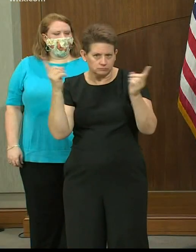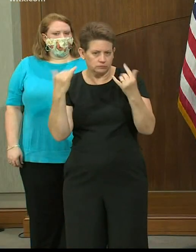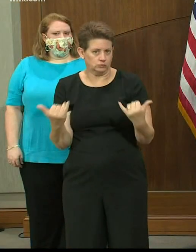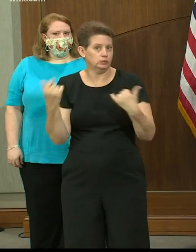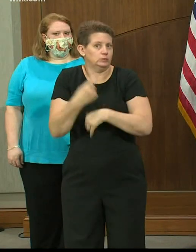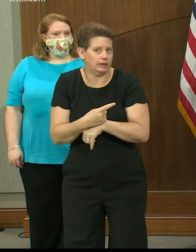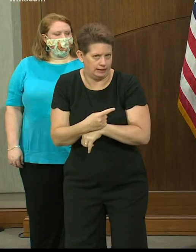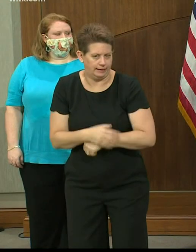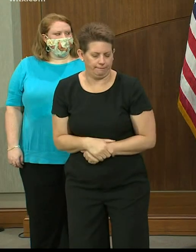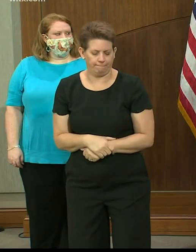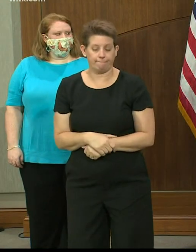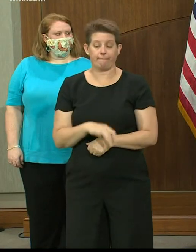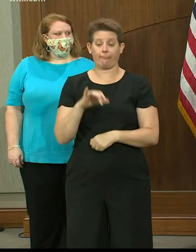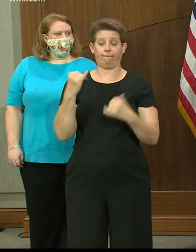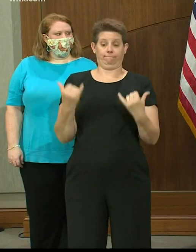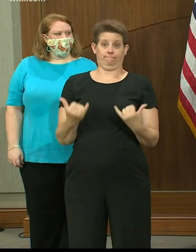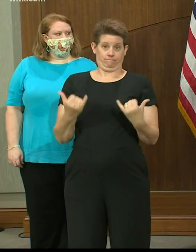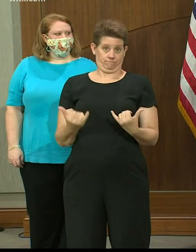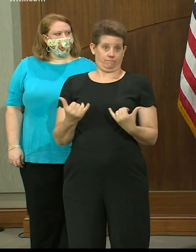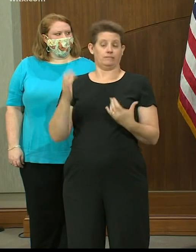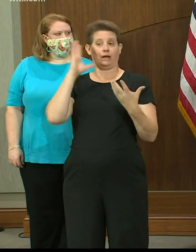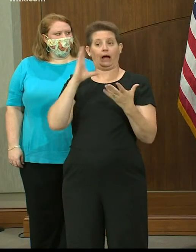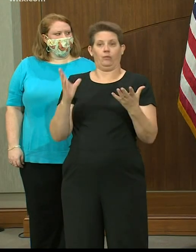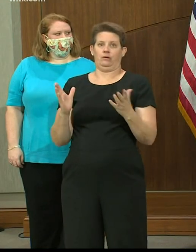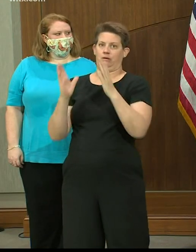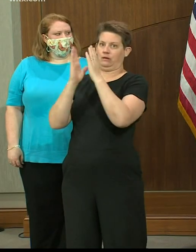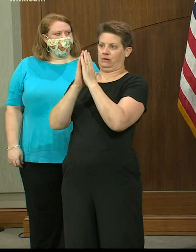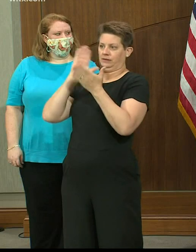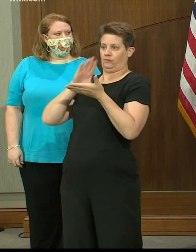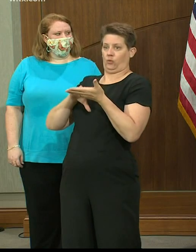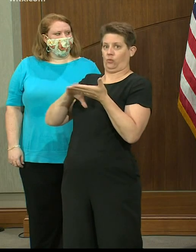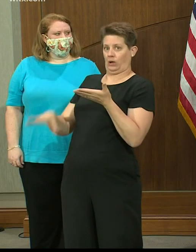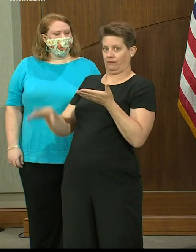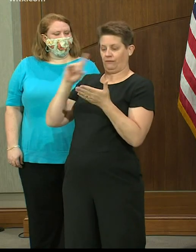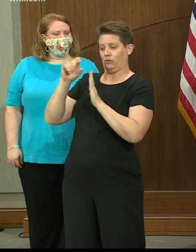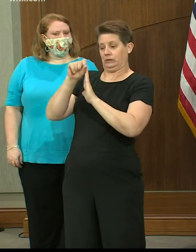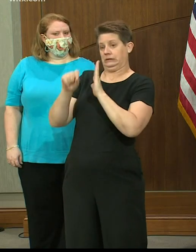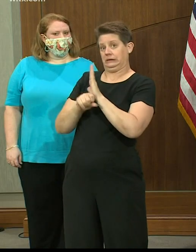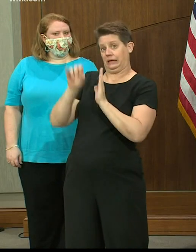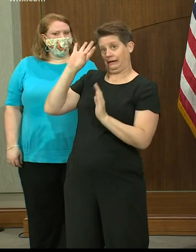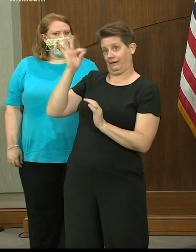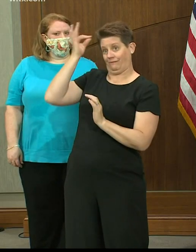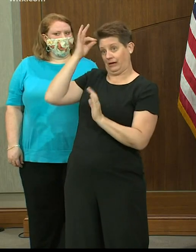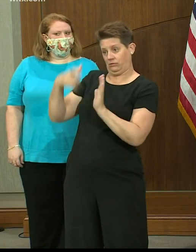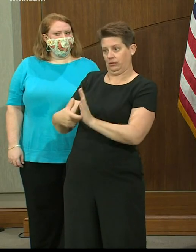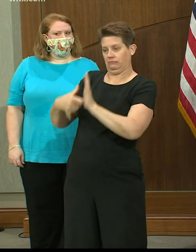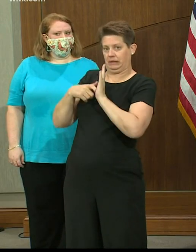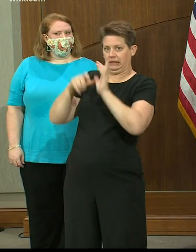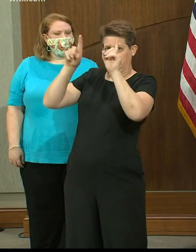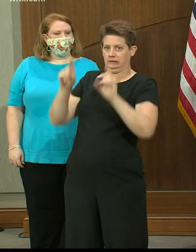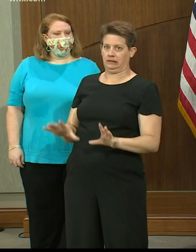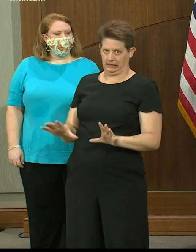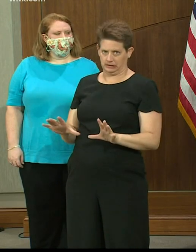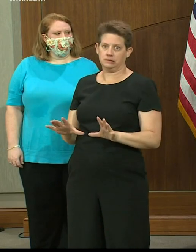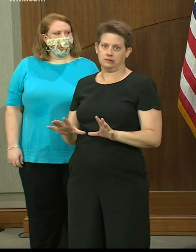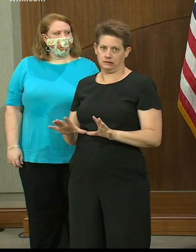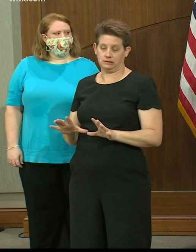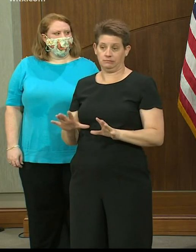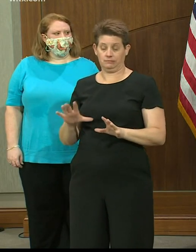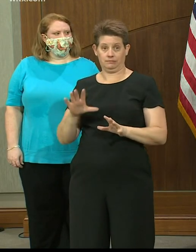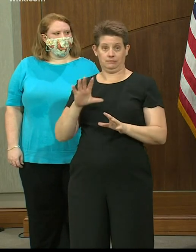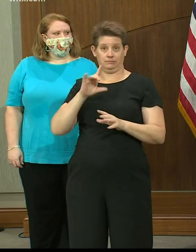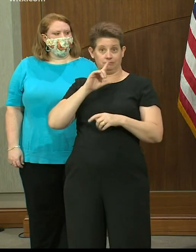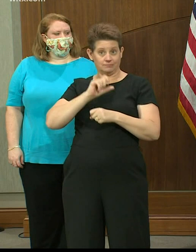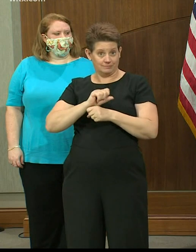I will pursue a waiver for state and federally mandated tests. I cannot